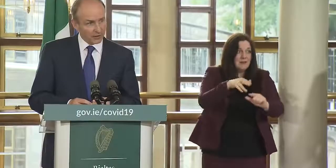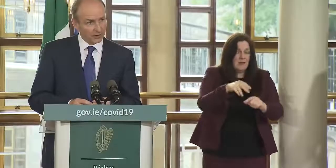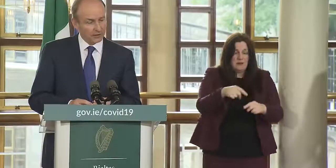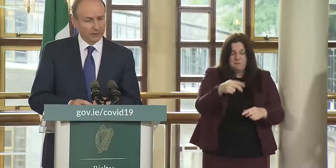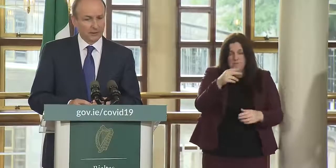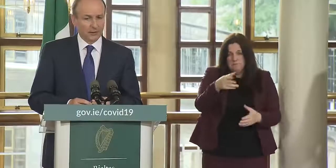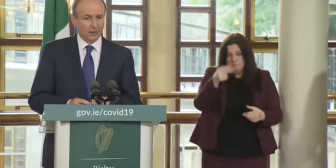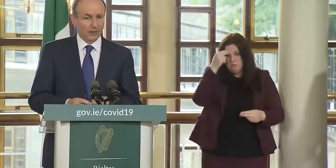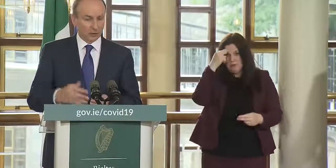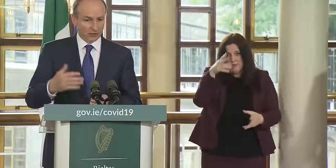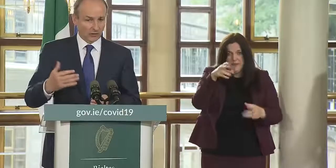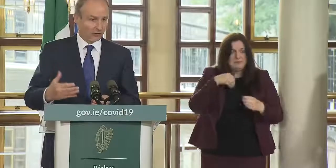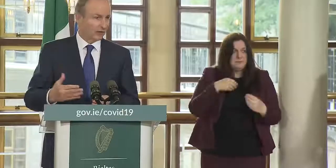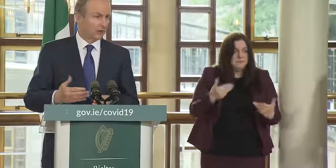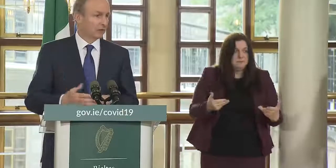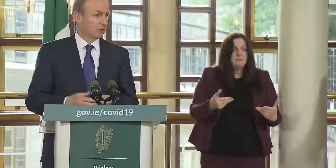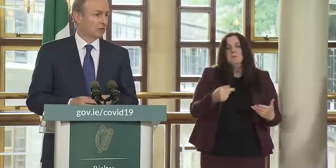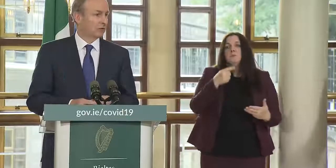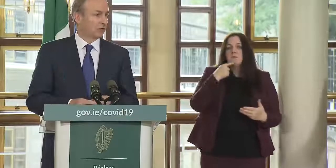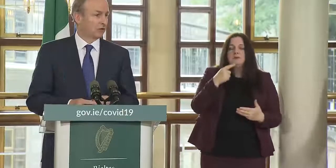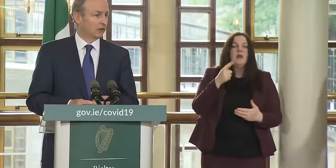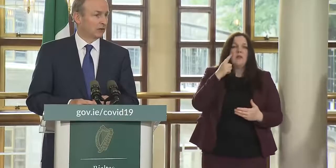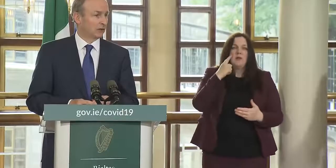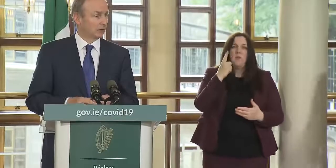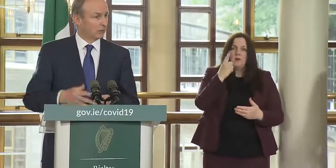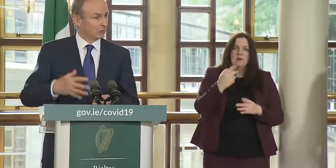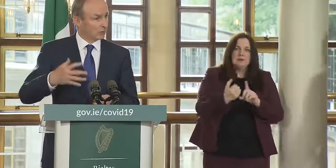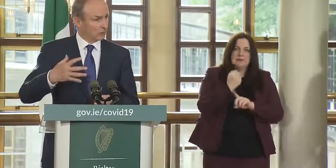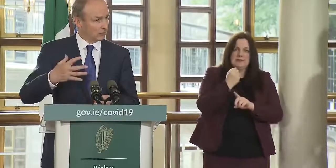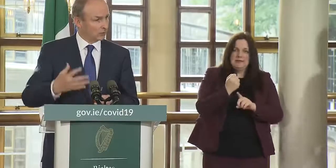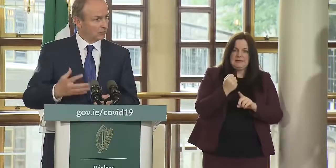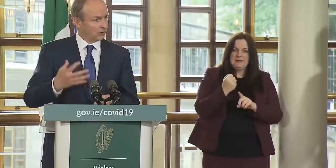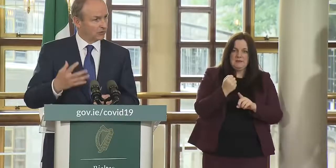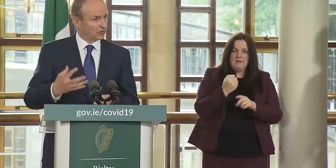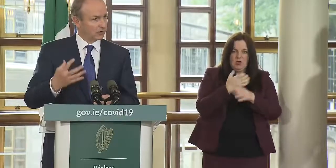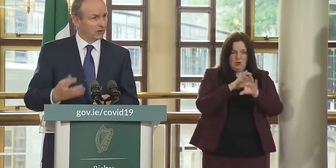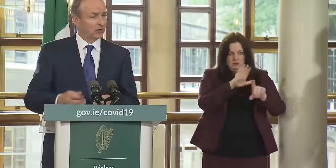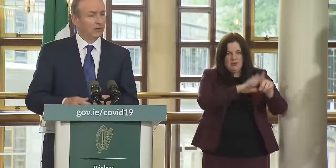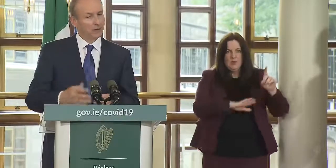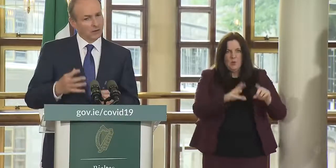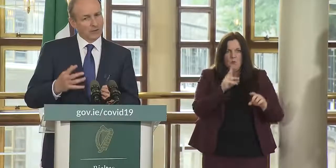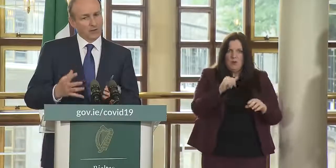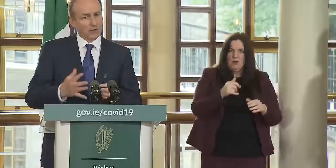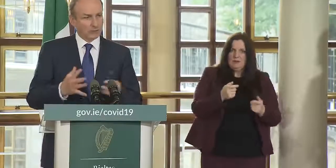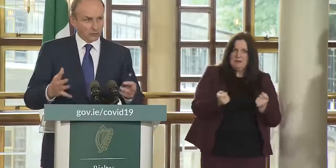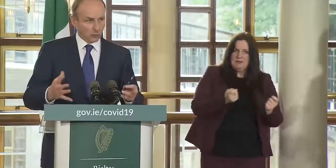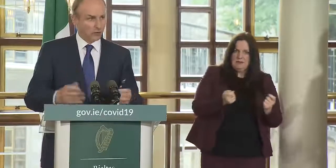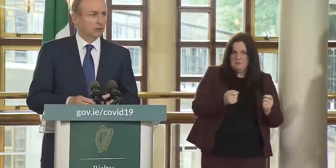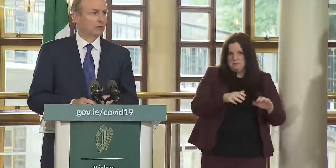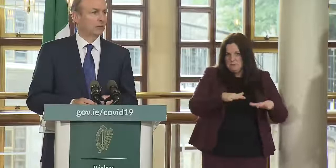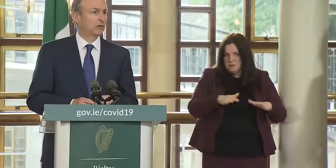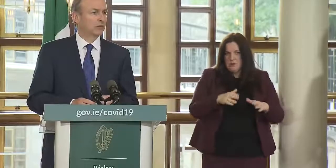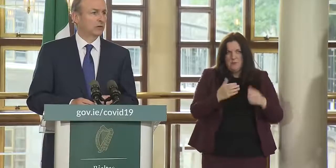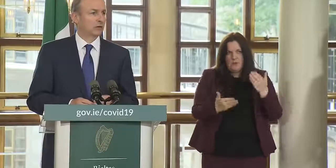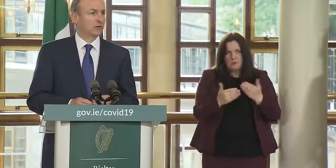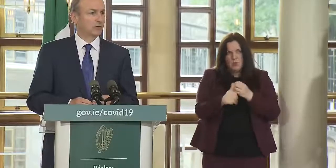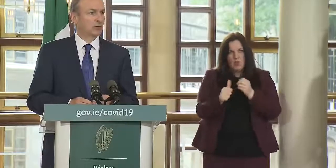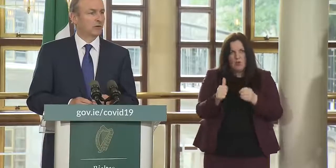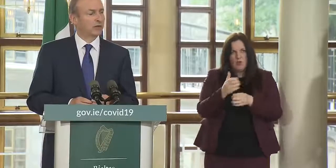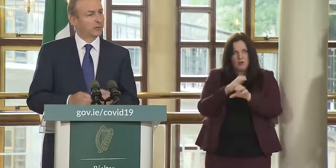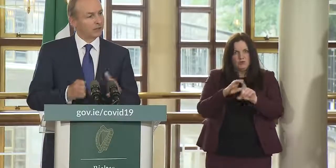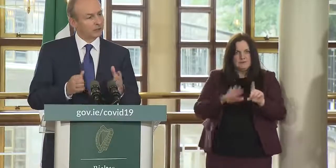i appreciate that but i think one of the success successes and why the country is in a position to deal relative to other countries